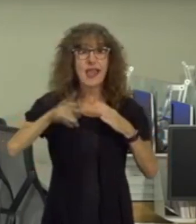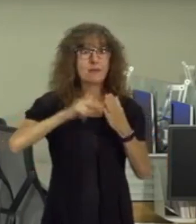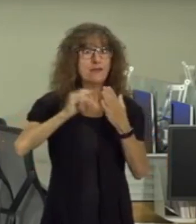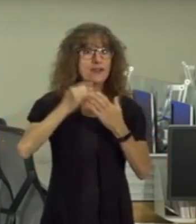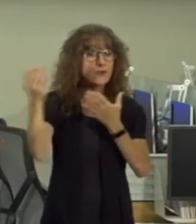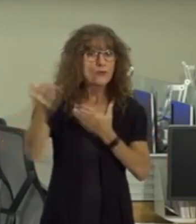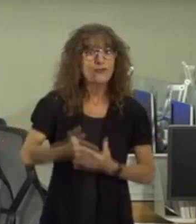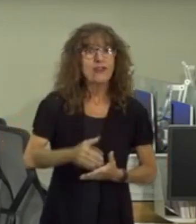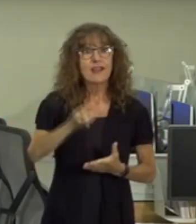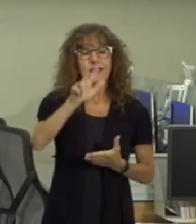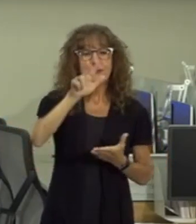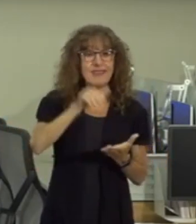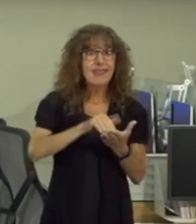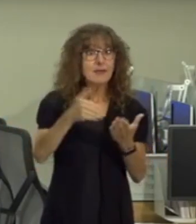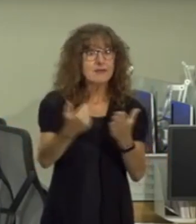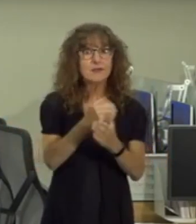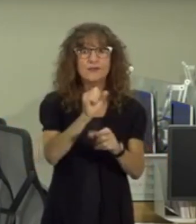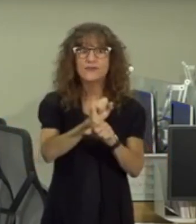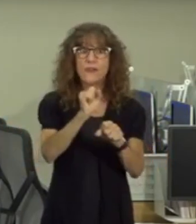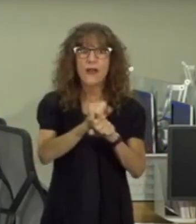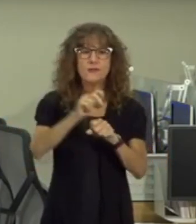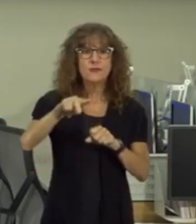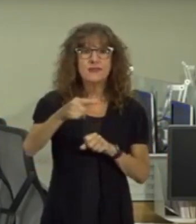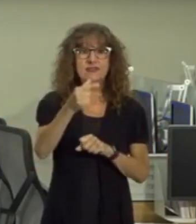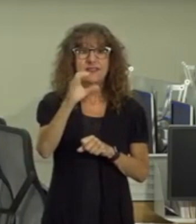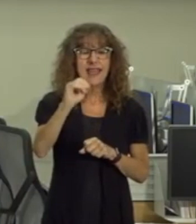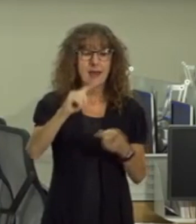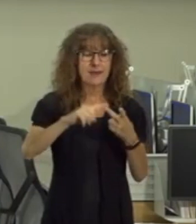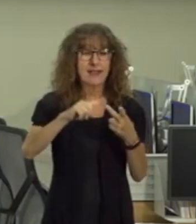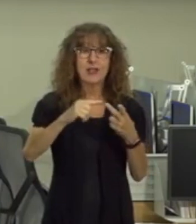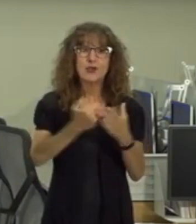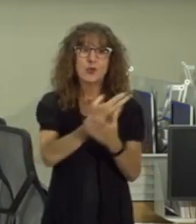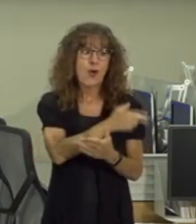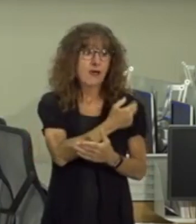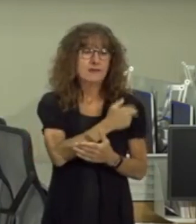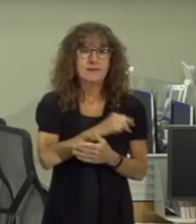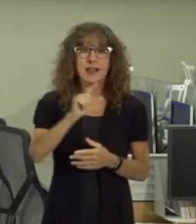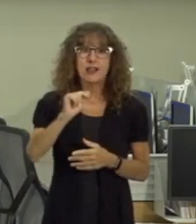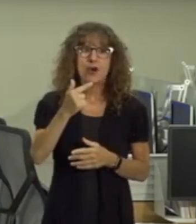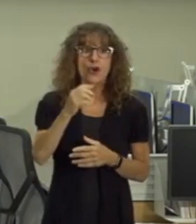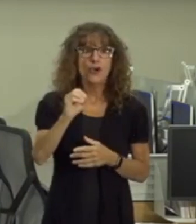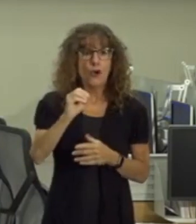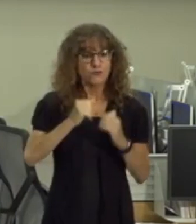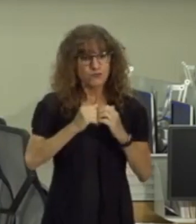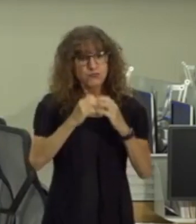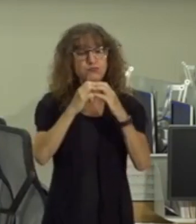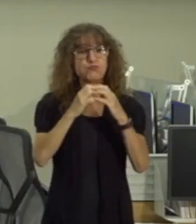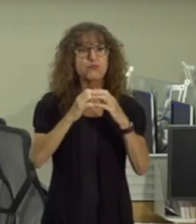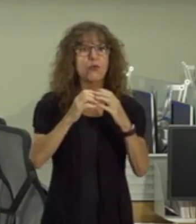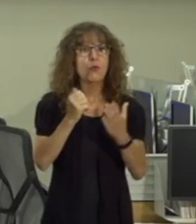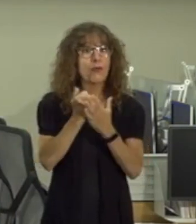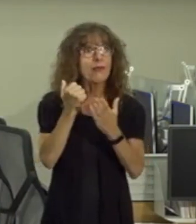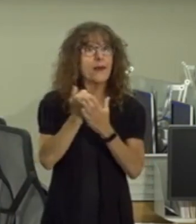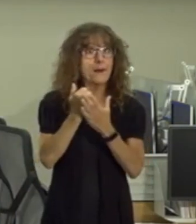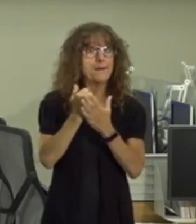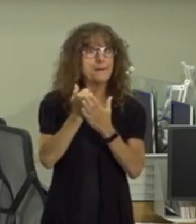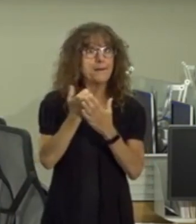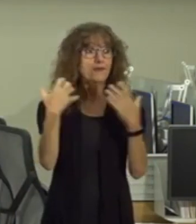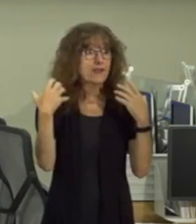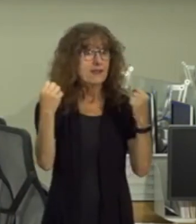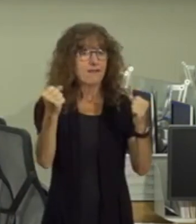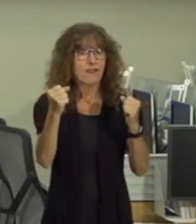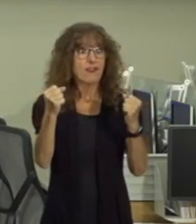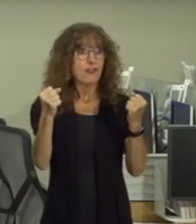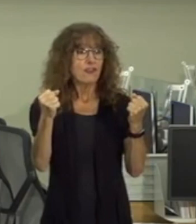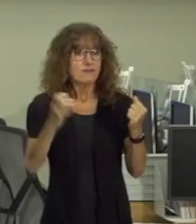3 000 jobs to our county the new hospital in largo is moving forward which will help not only recover in terms of the